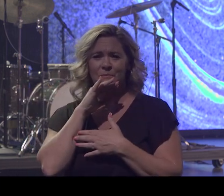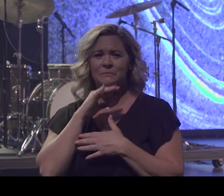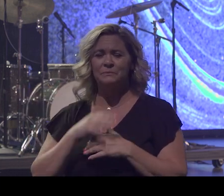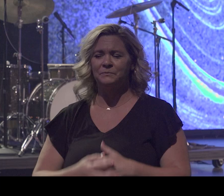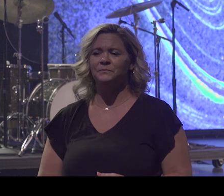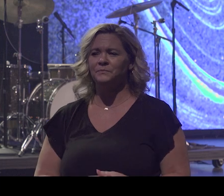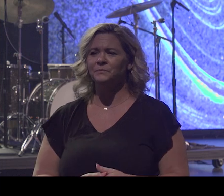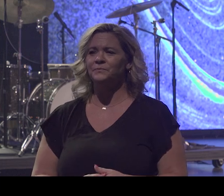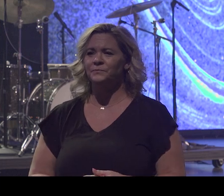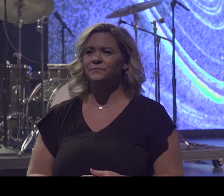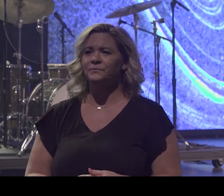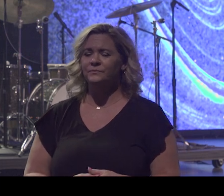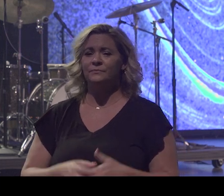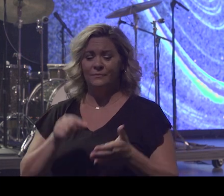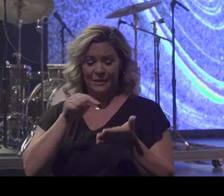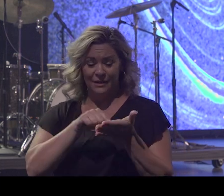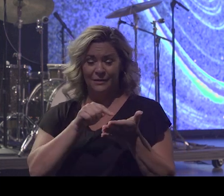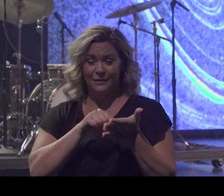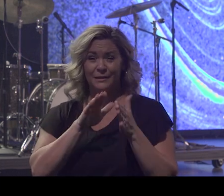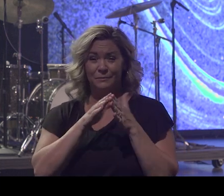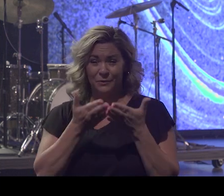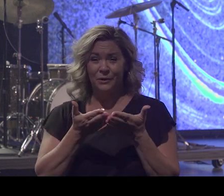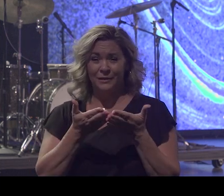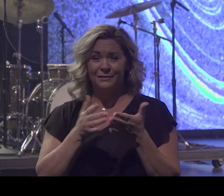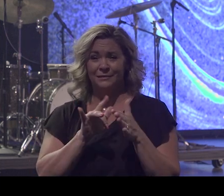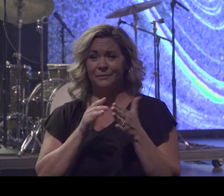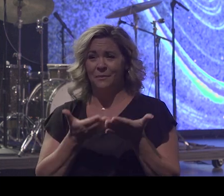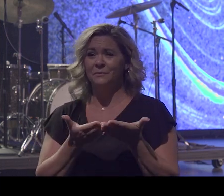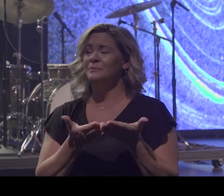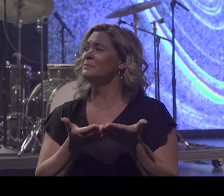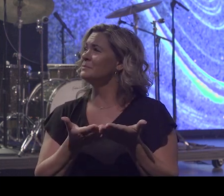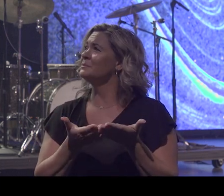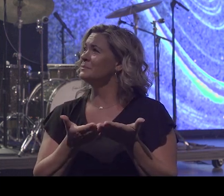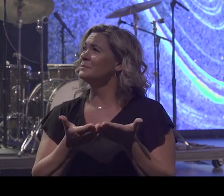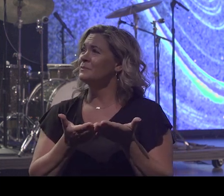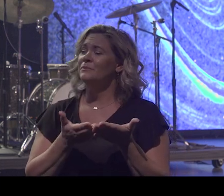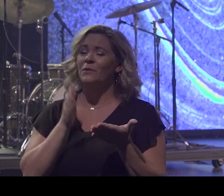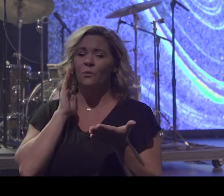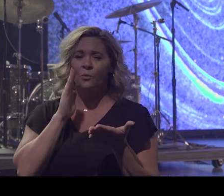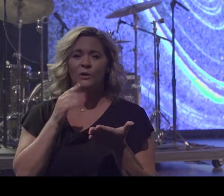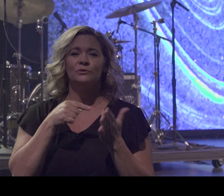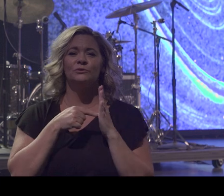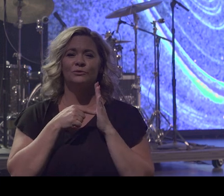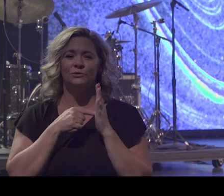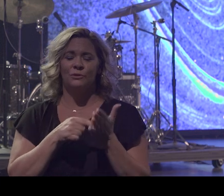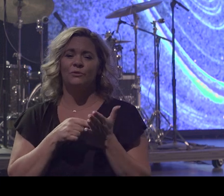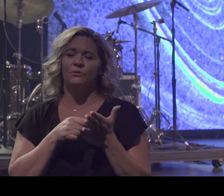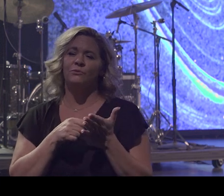This book is going to show you who you are.